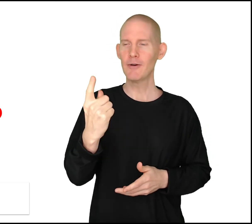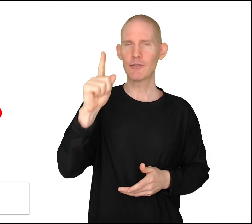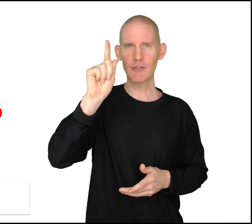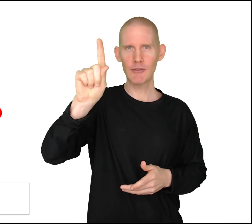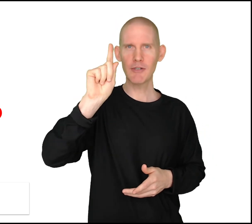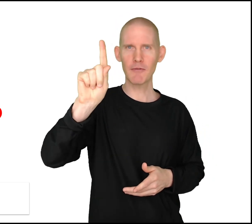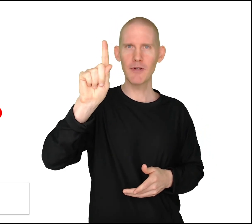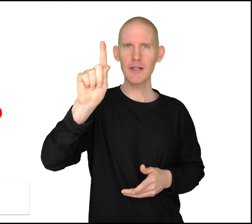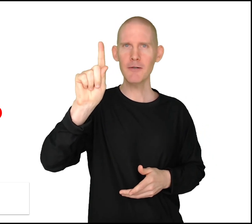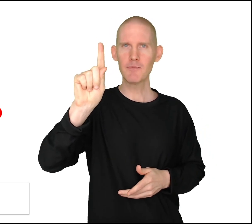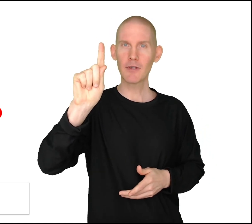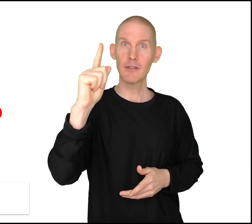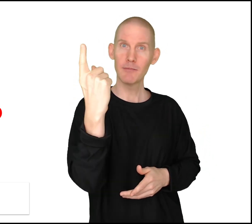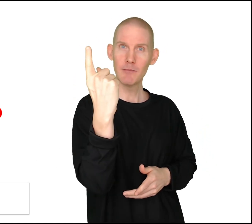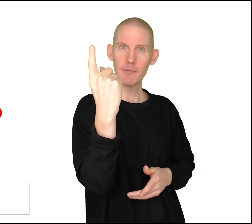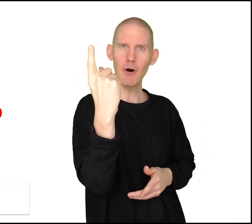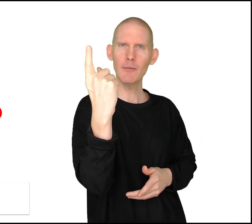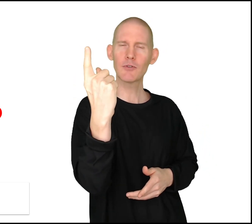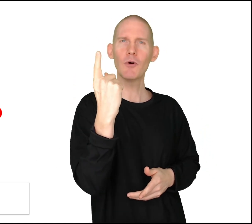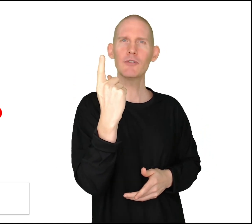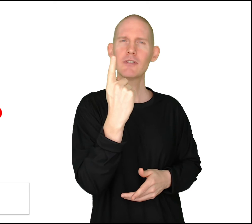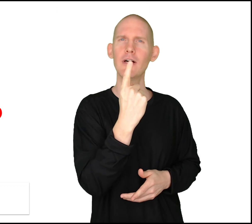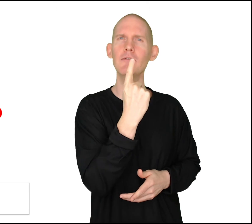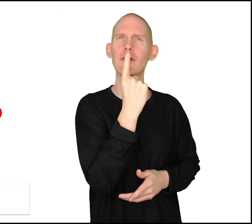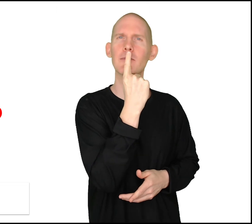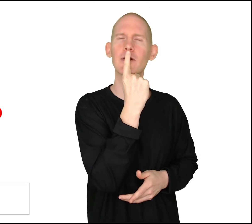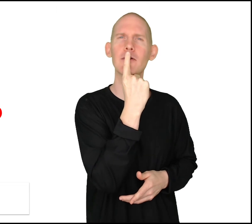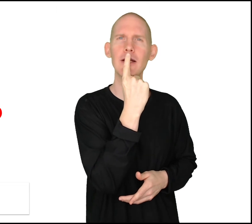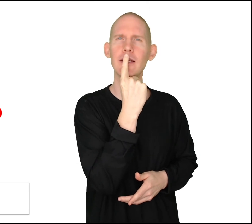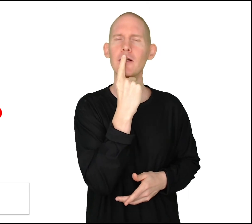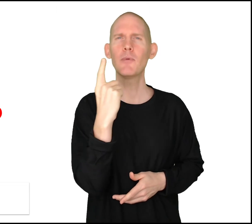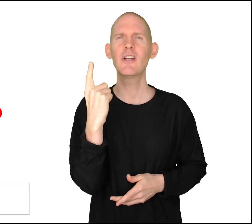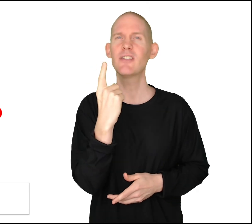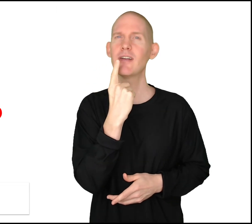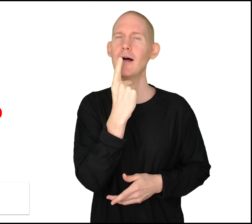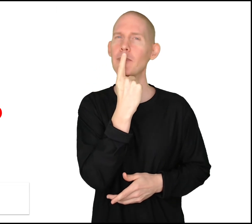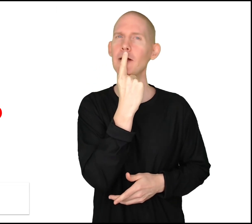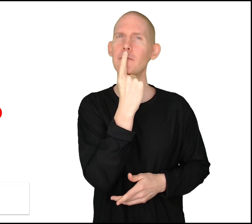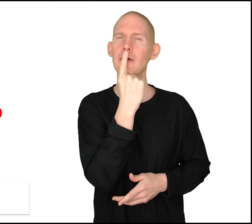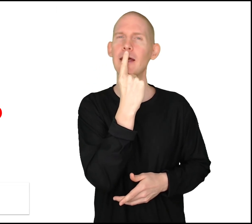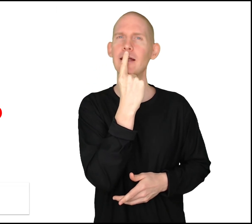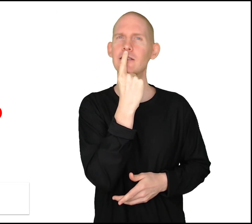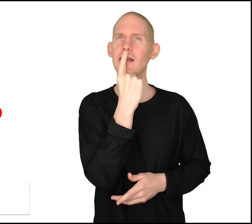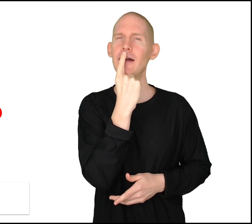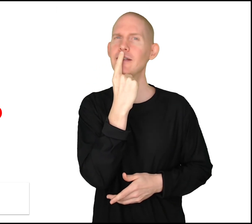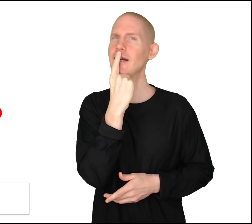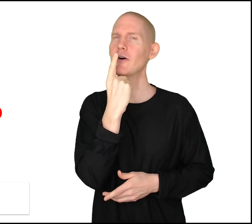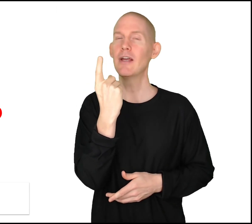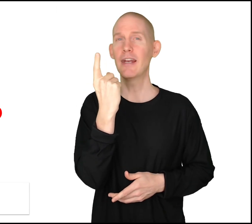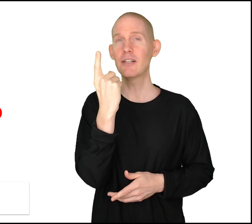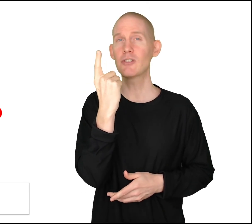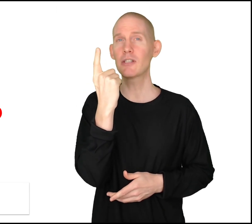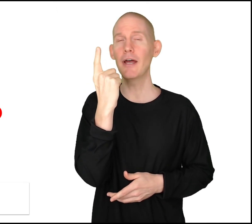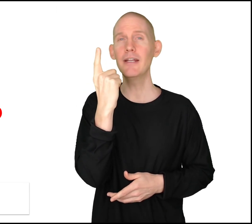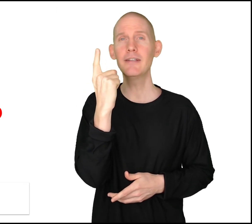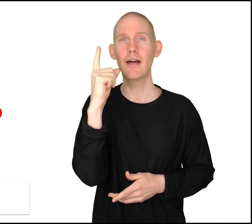just using our finger, palm towards yourself, put it right here, about at your top lip, and slide down. And as you're sliding down,